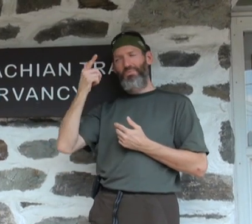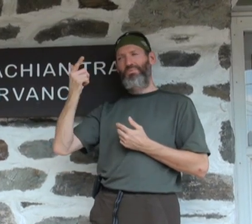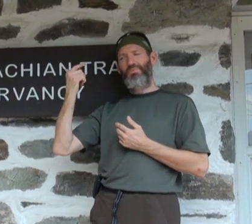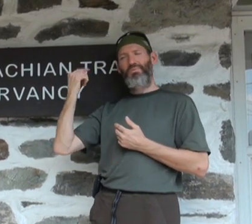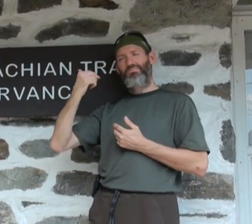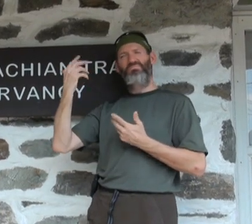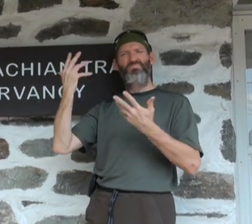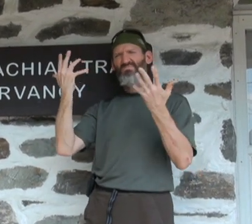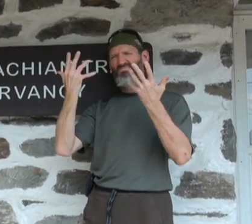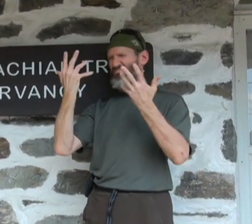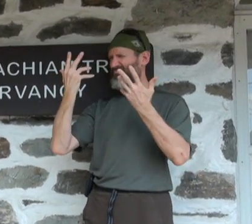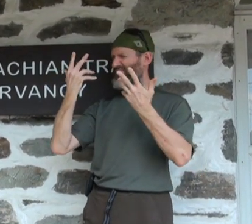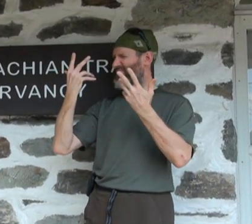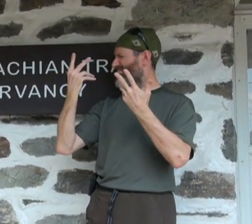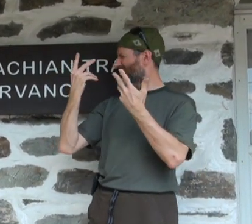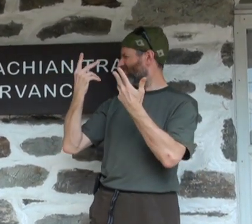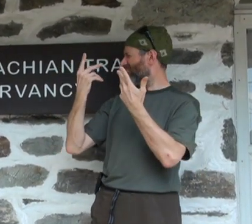can't find that.